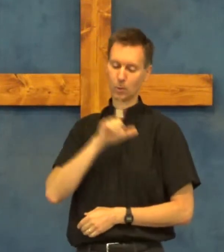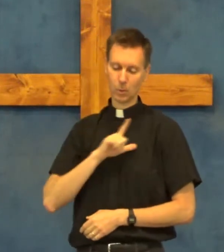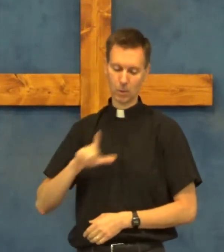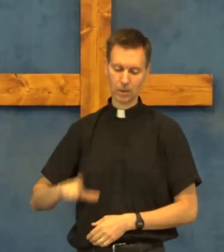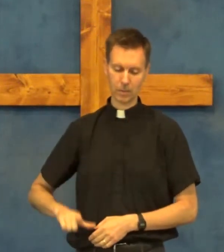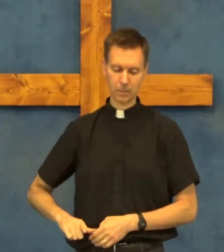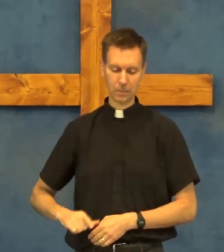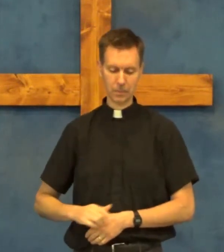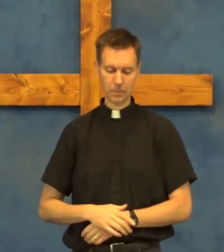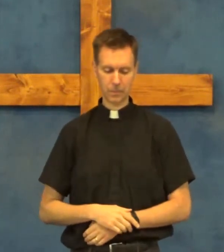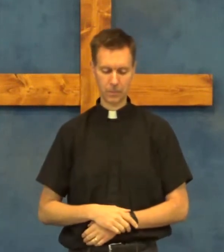Lord.